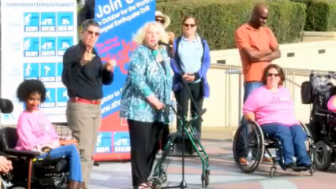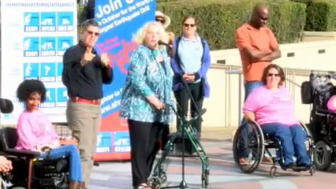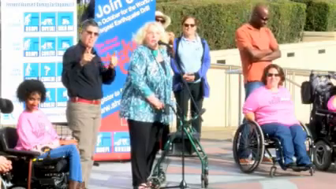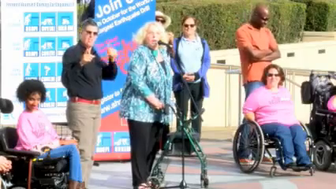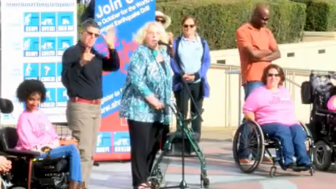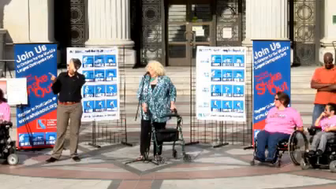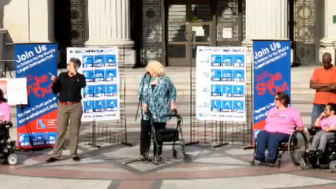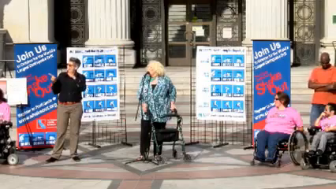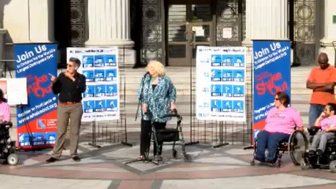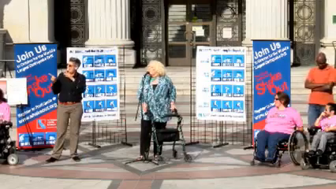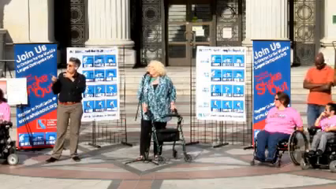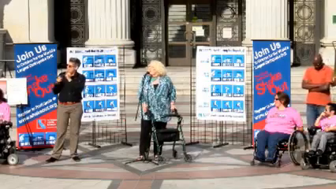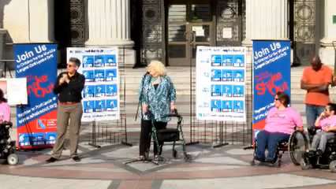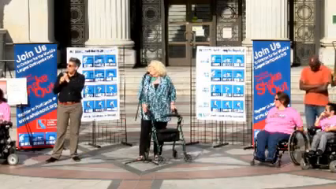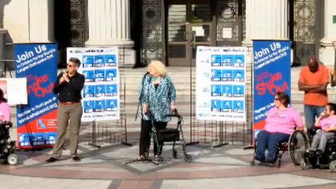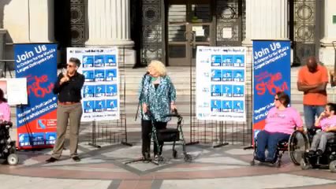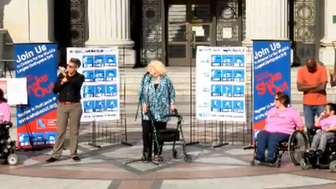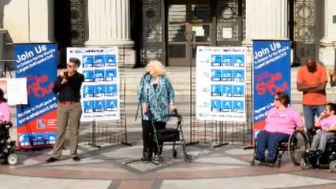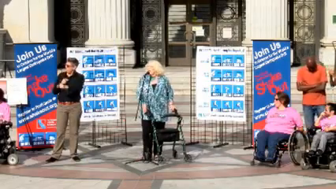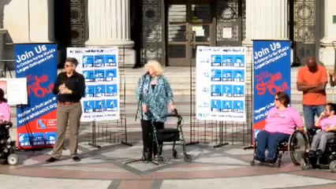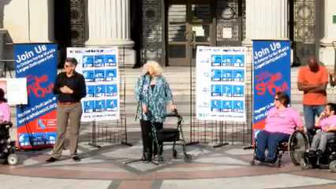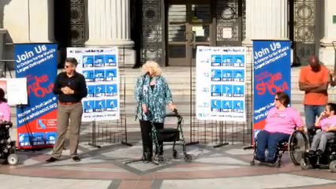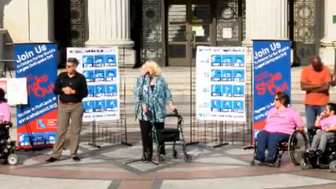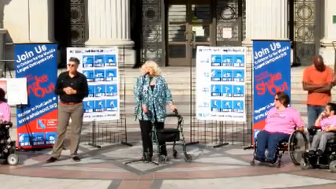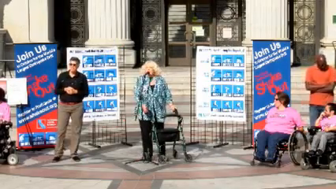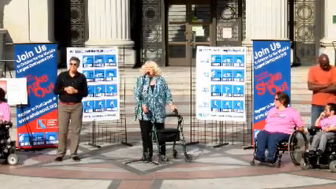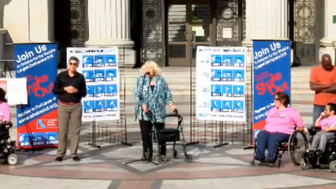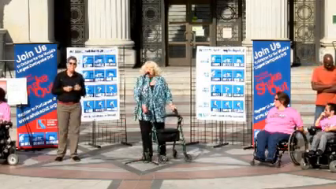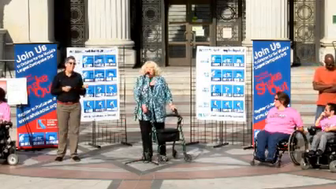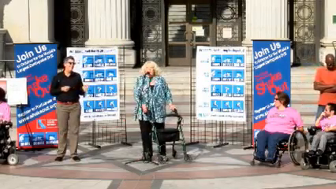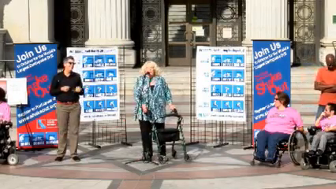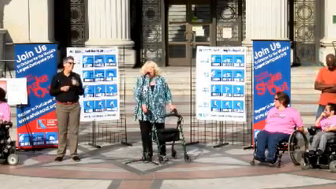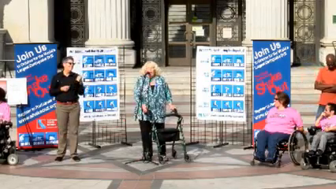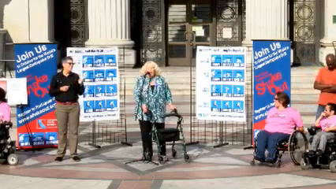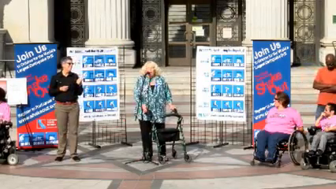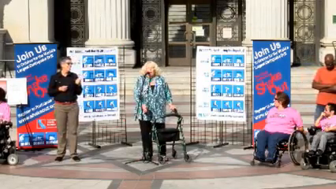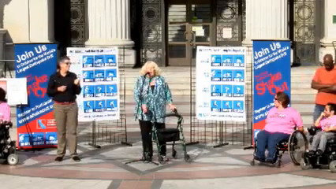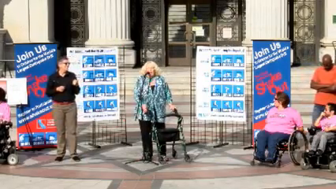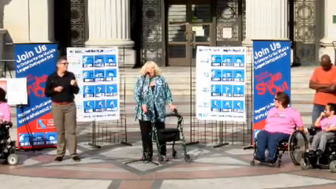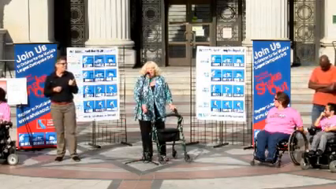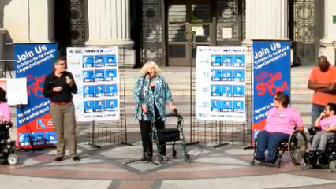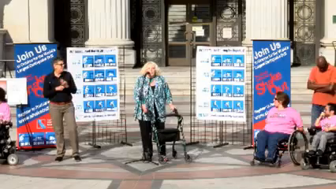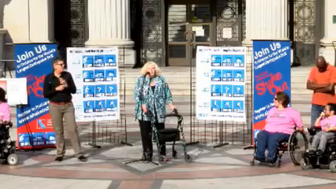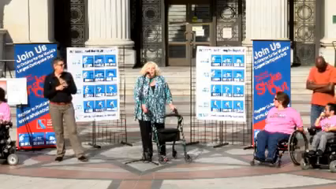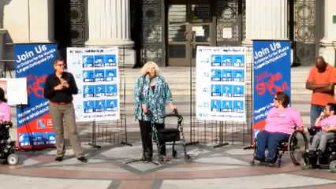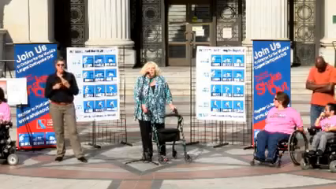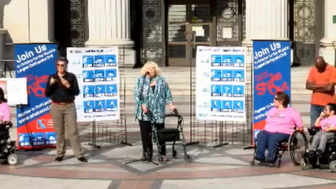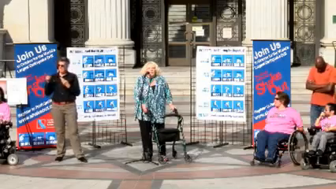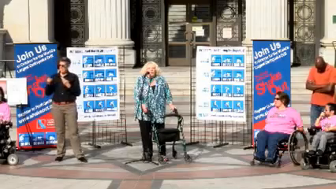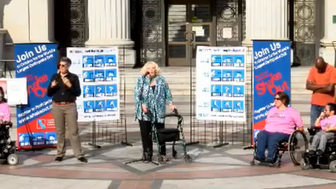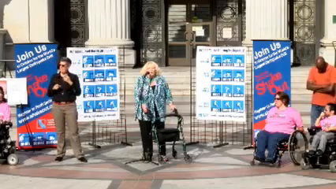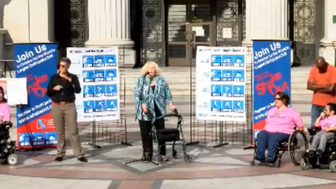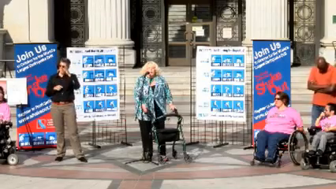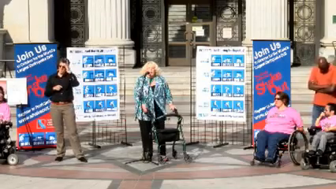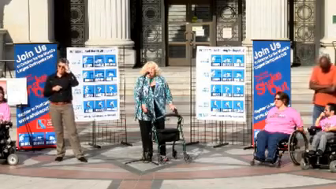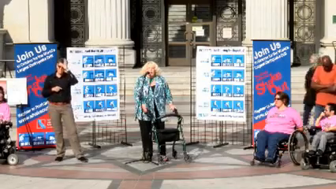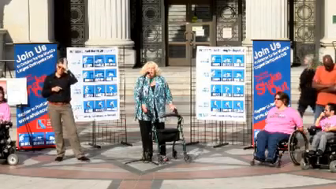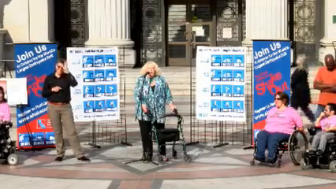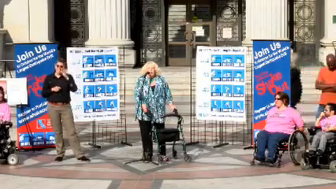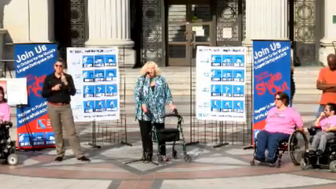There it goes. Somebody else is driving the engine. Okay. So,